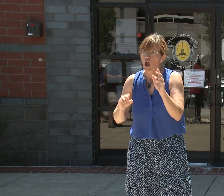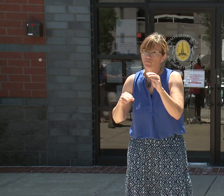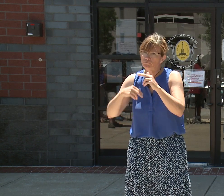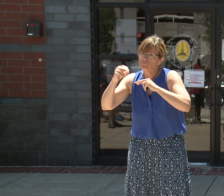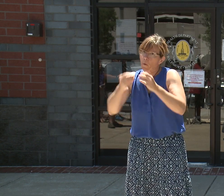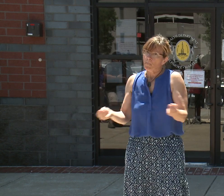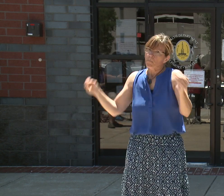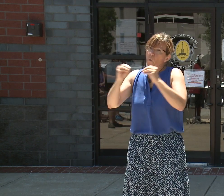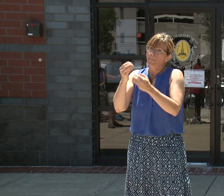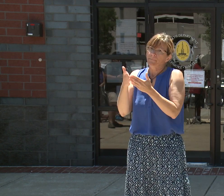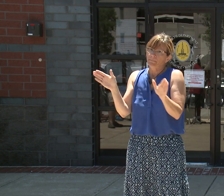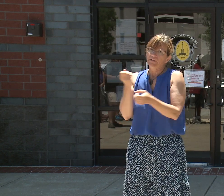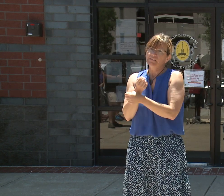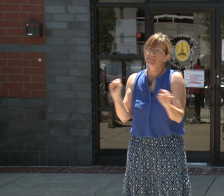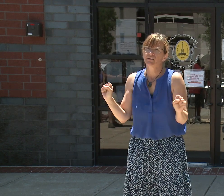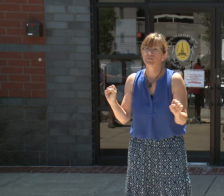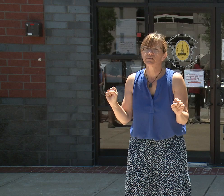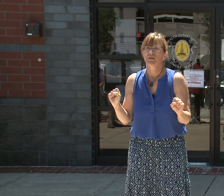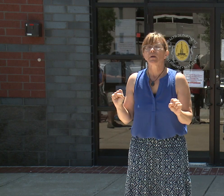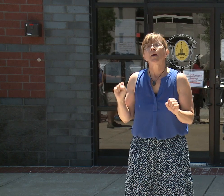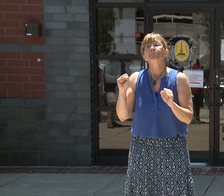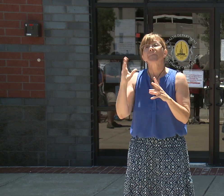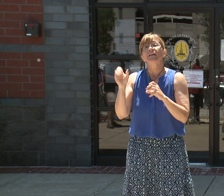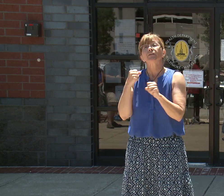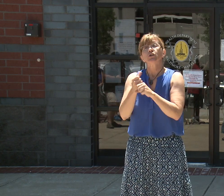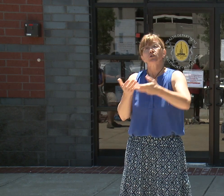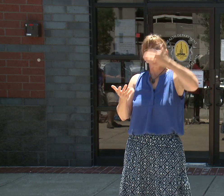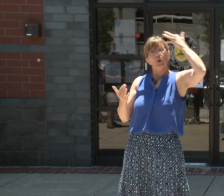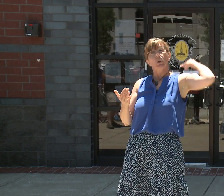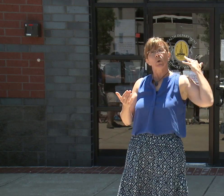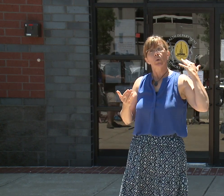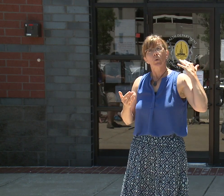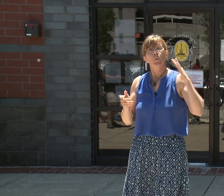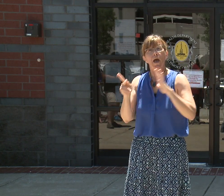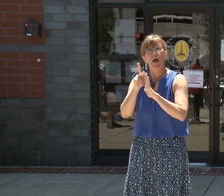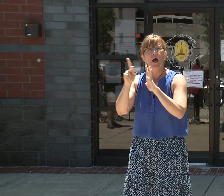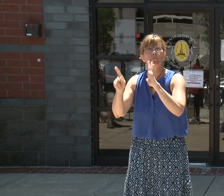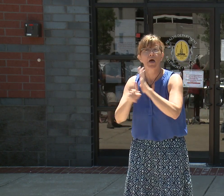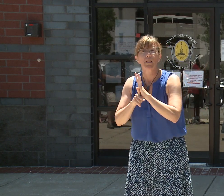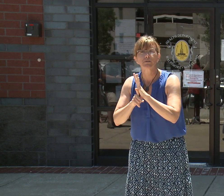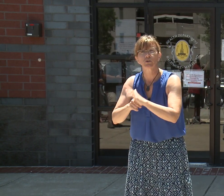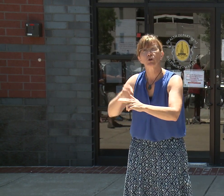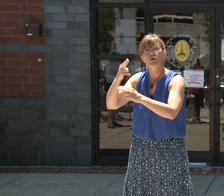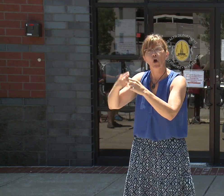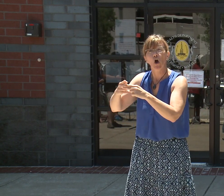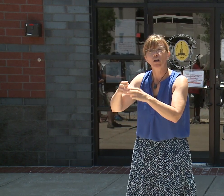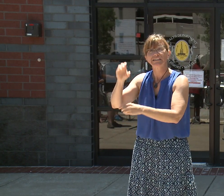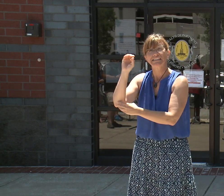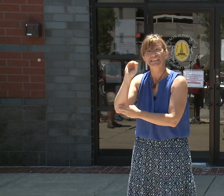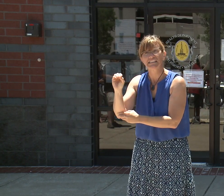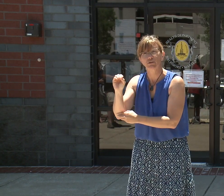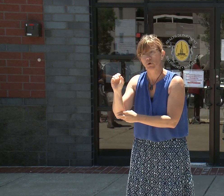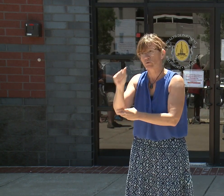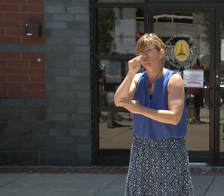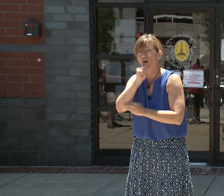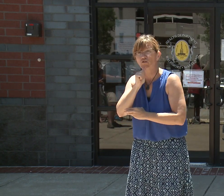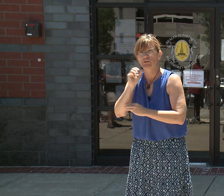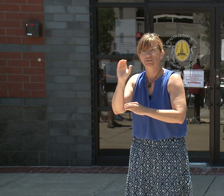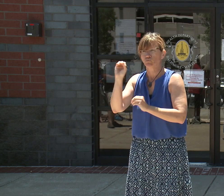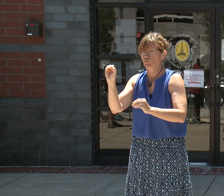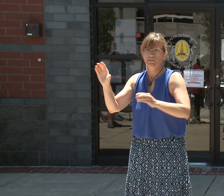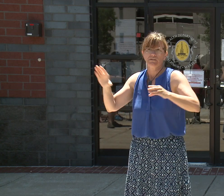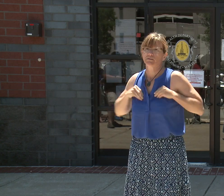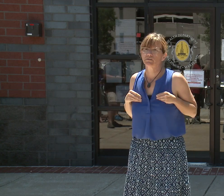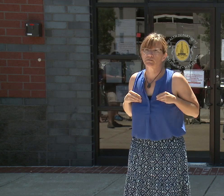zero tolerance didn't work for Baltimore. We have to make sure that the police are focusing in on those groups. Tomorrow is about showing